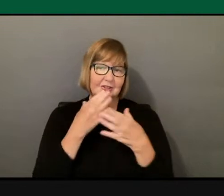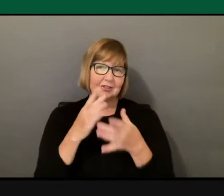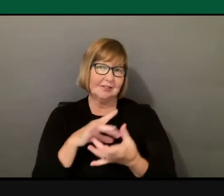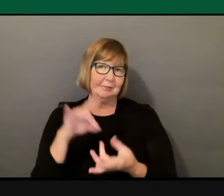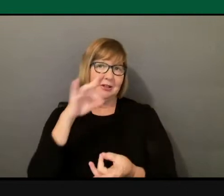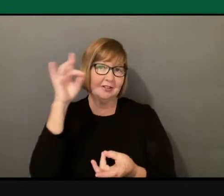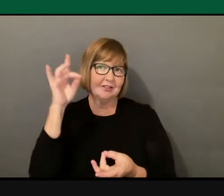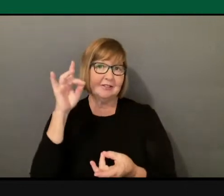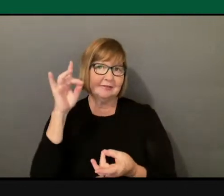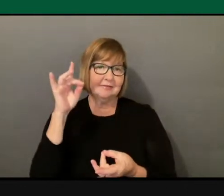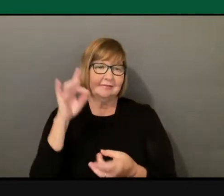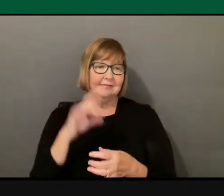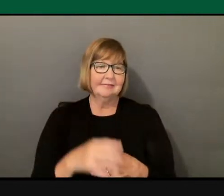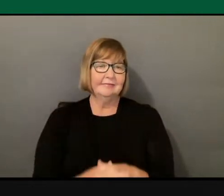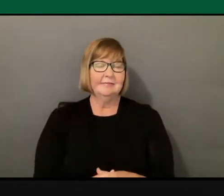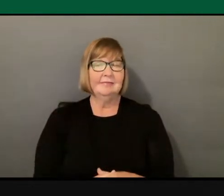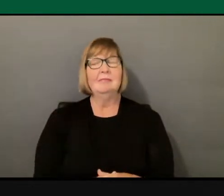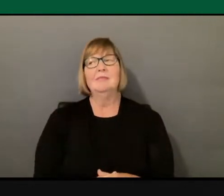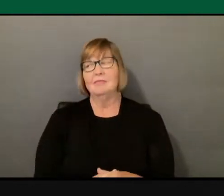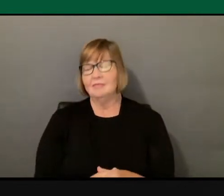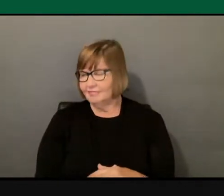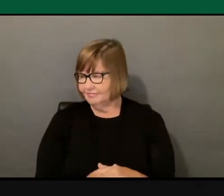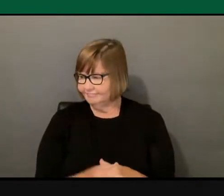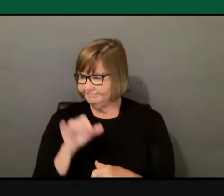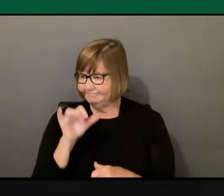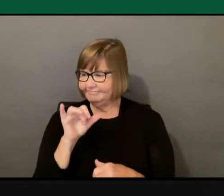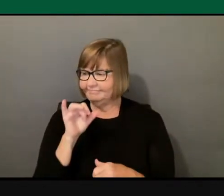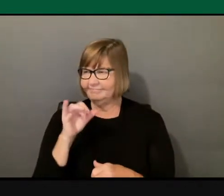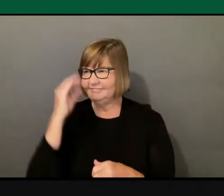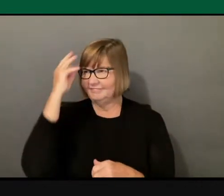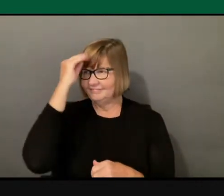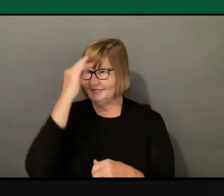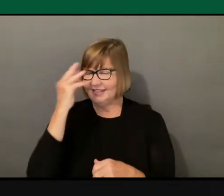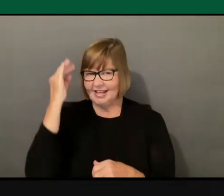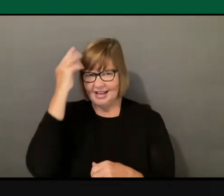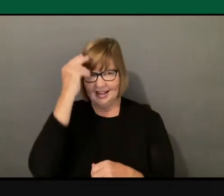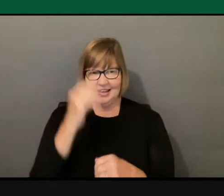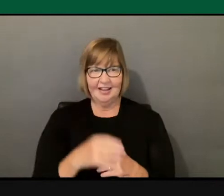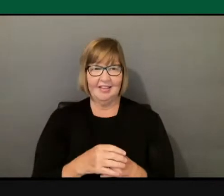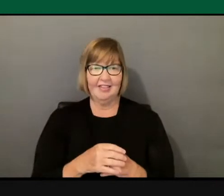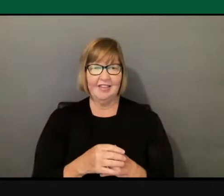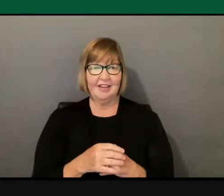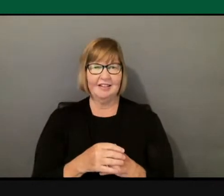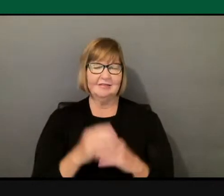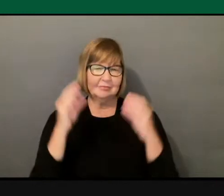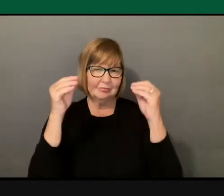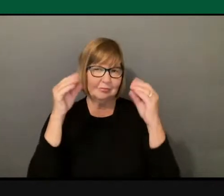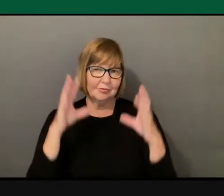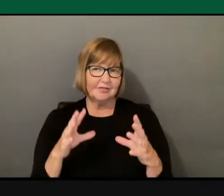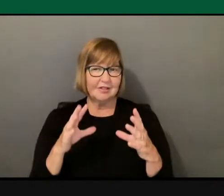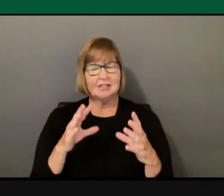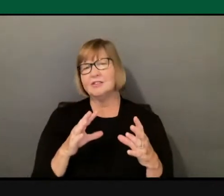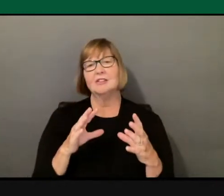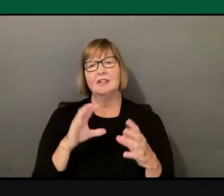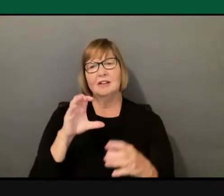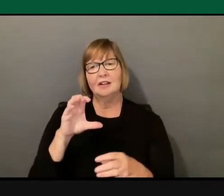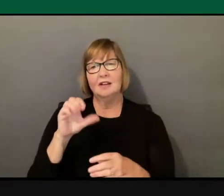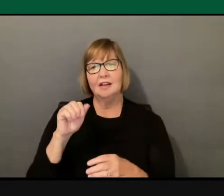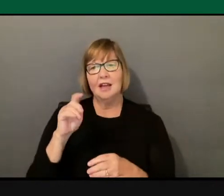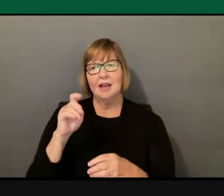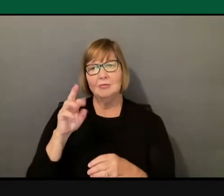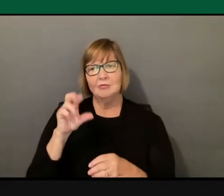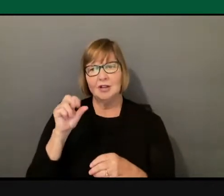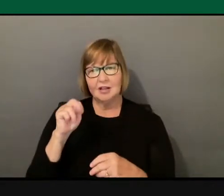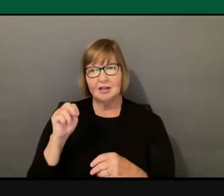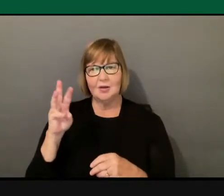Um, so this makes me think, um, Professor Cameron Wedding, you and I have had these conversations, and I know you are very engaged